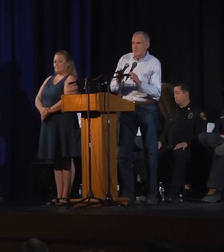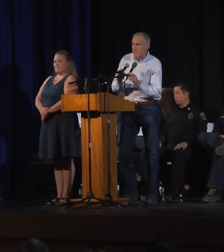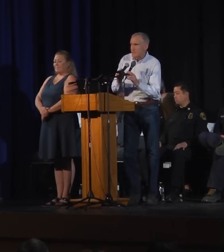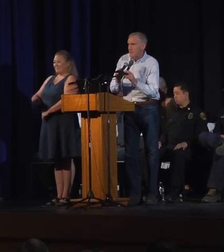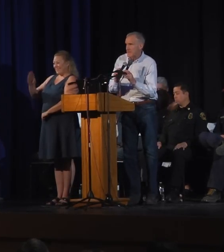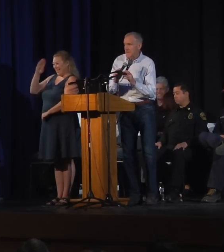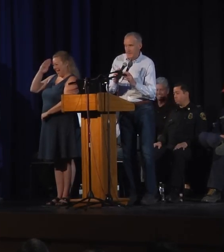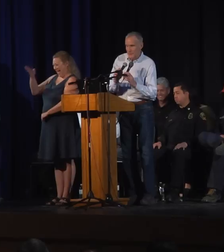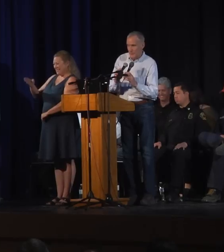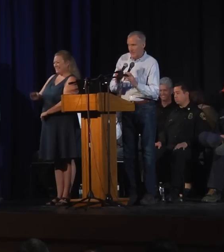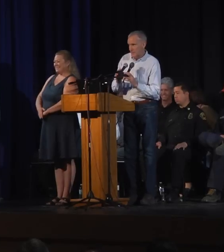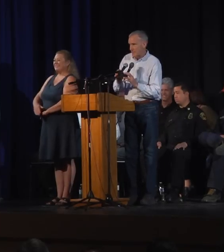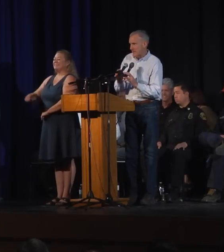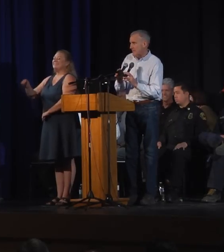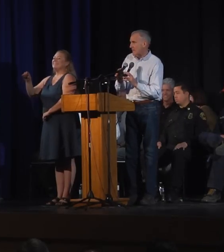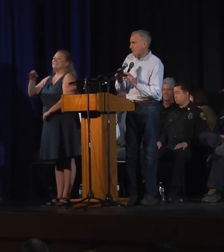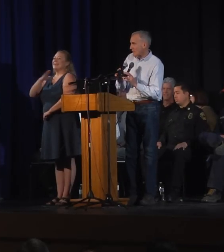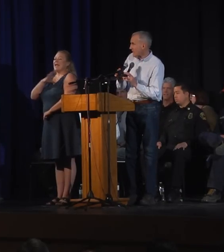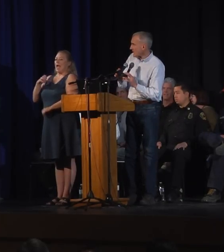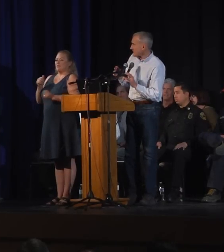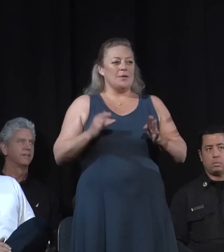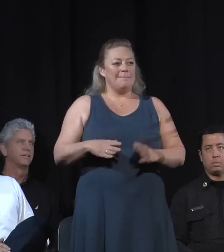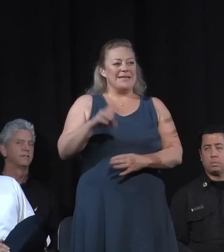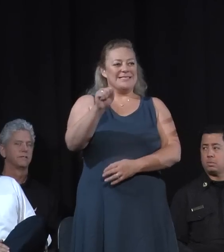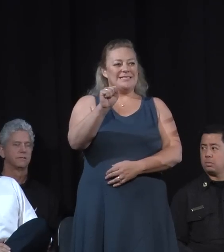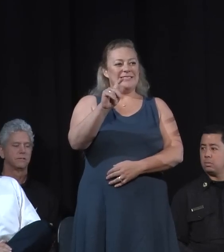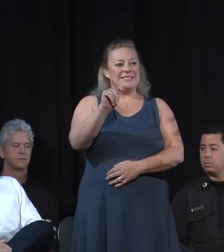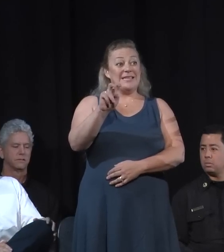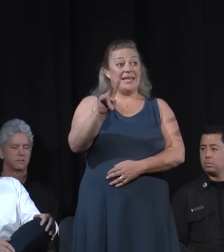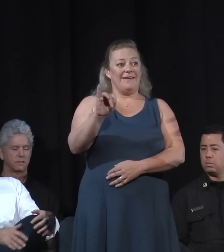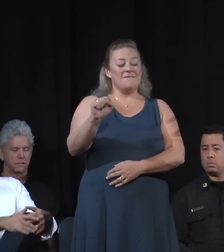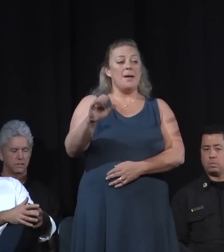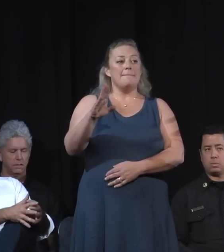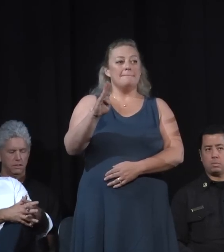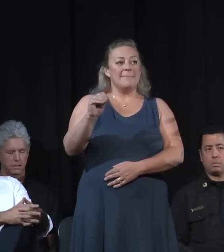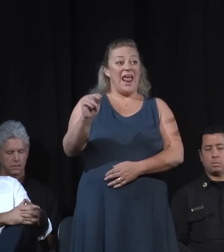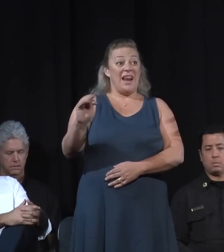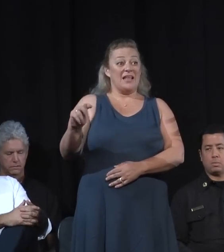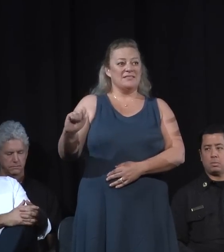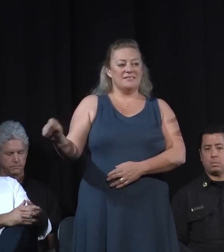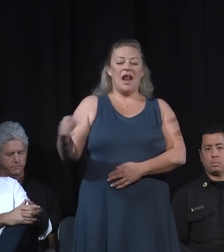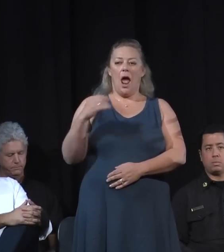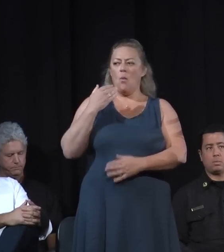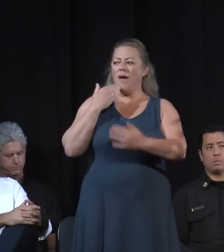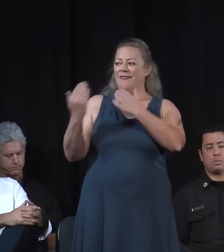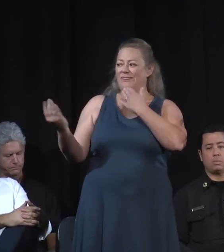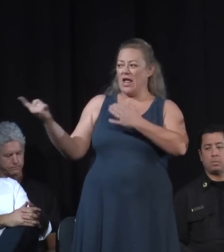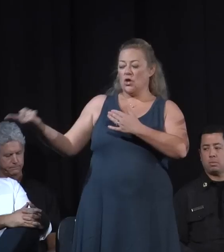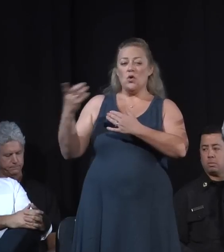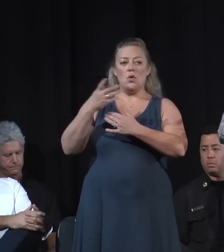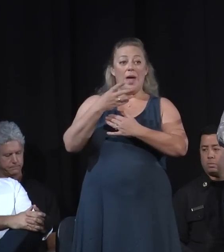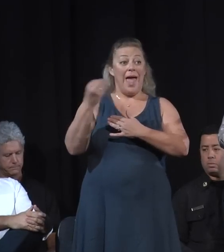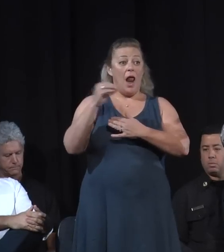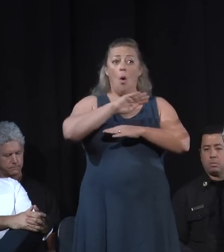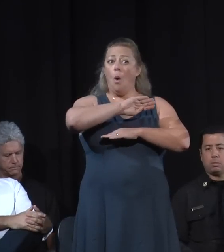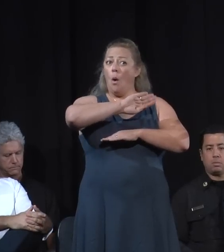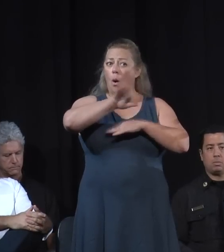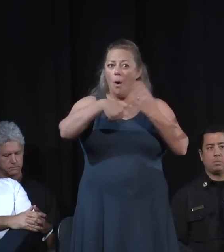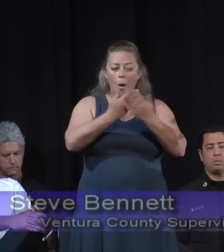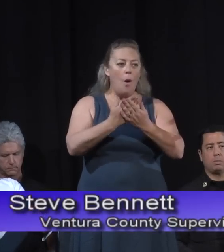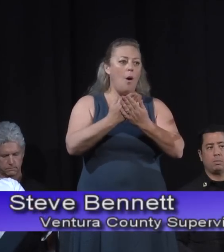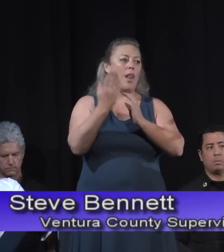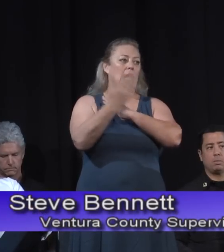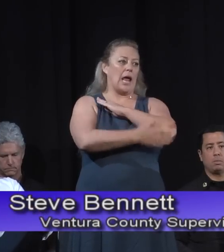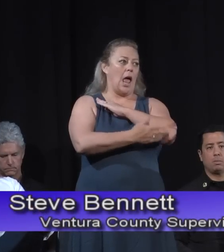Hi, Steve Bennett, County Supervisor, back again. I want to thank Terry from Behavioral Health and all of the county representatives that are here today.